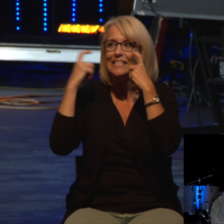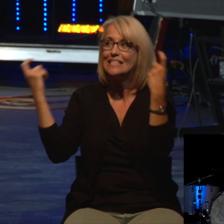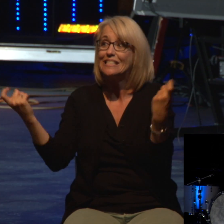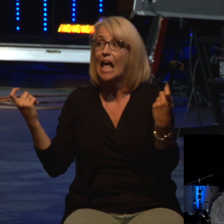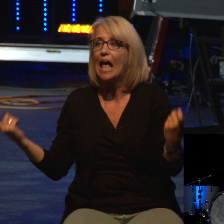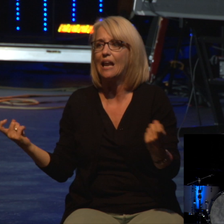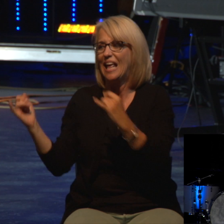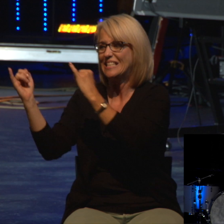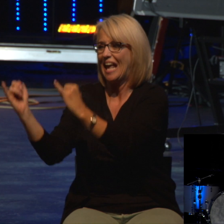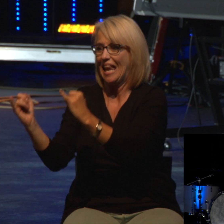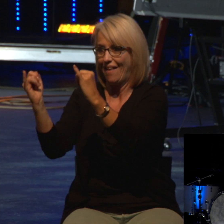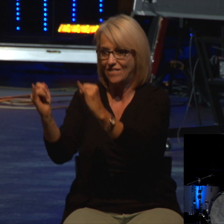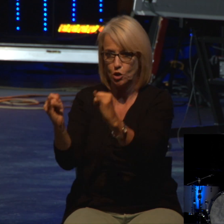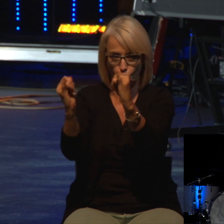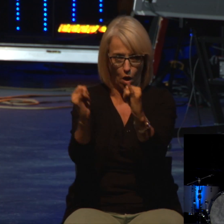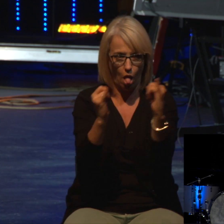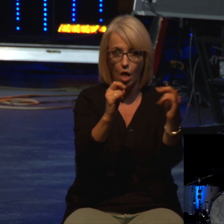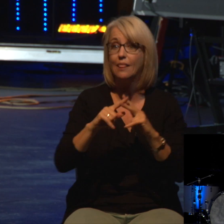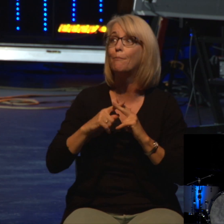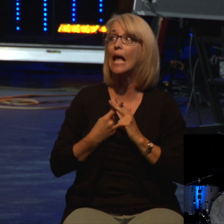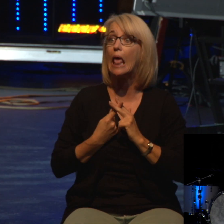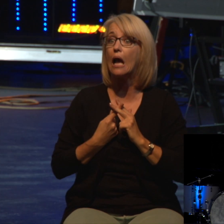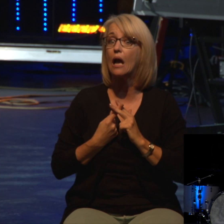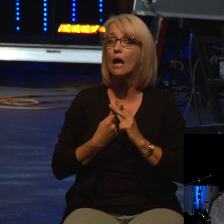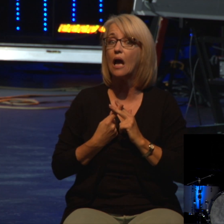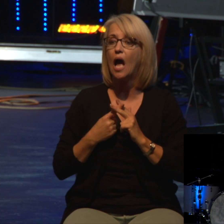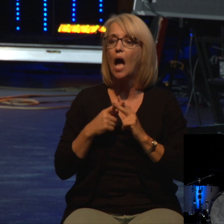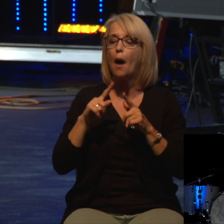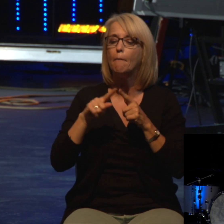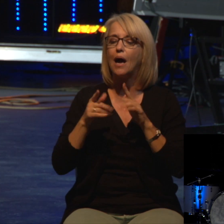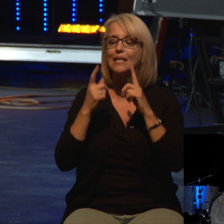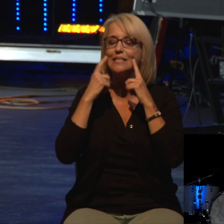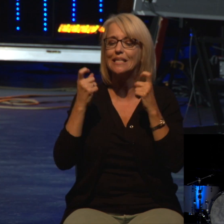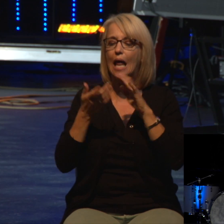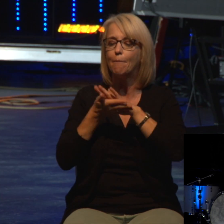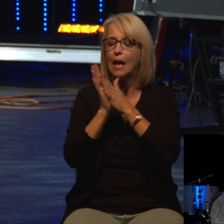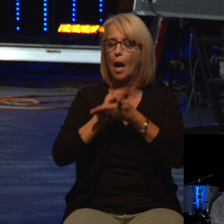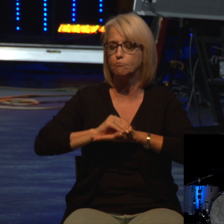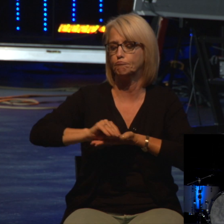in its origin, but it is social in its results.